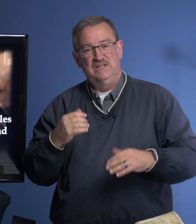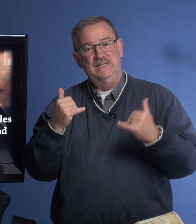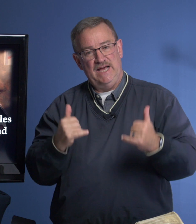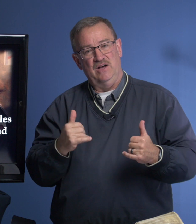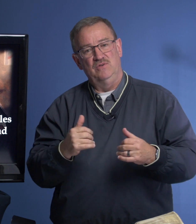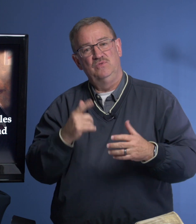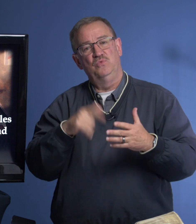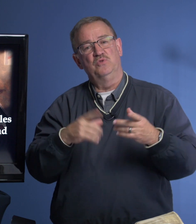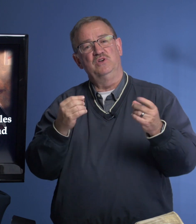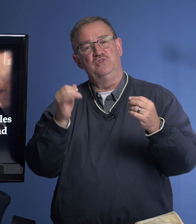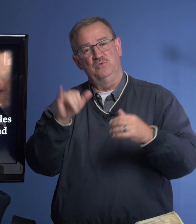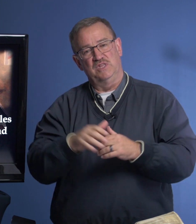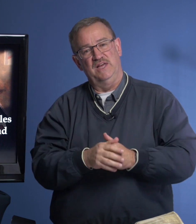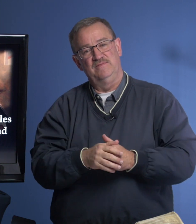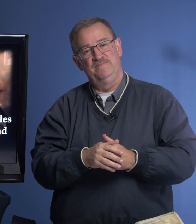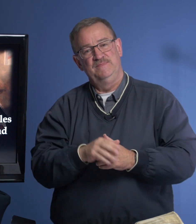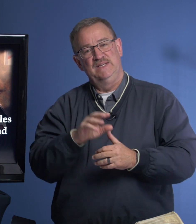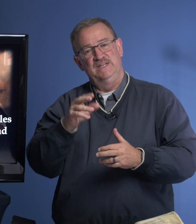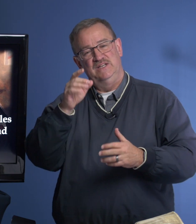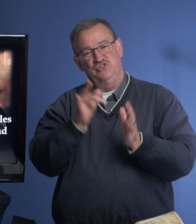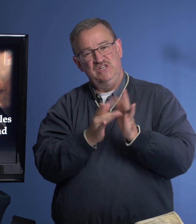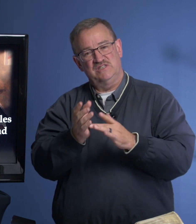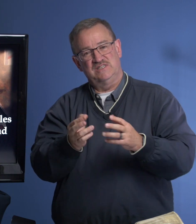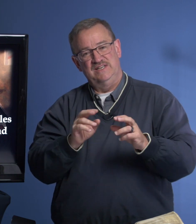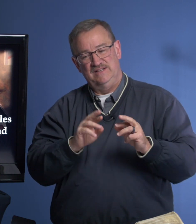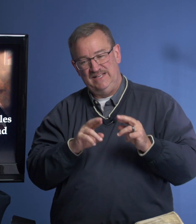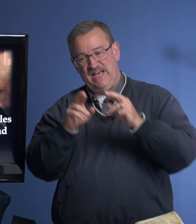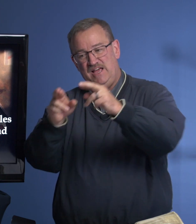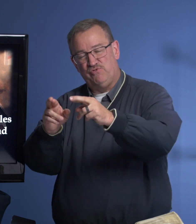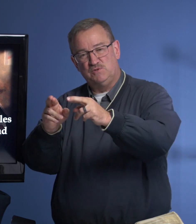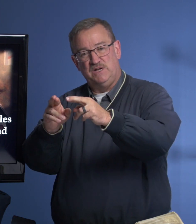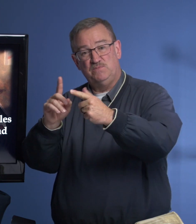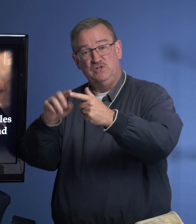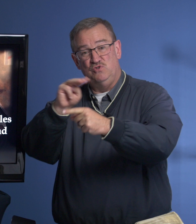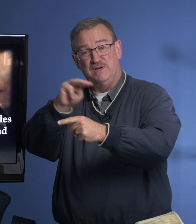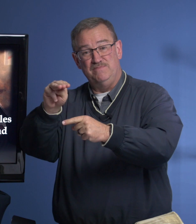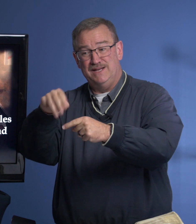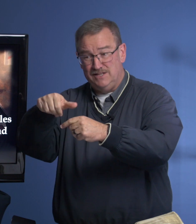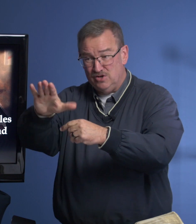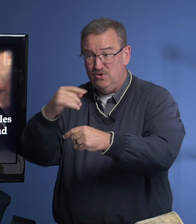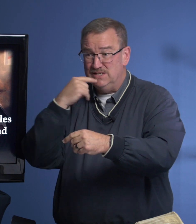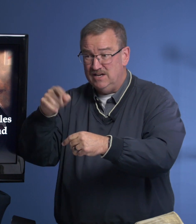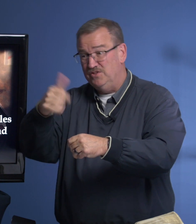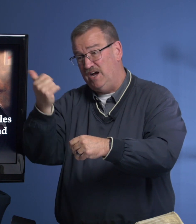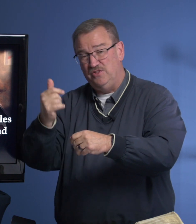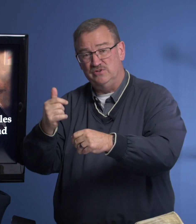Now, what are we going to do with that? Jesus gave responsibility to Mary Magdalene. Go and tell the others.